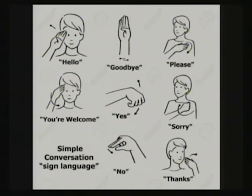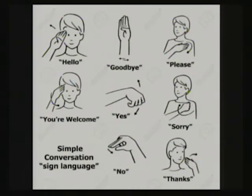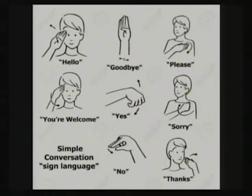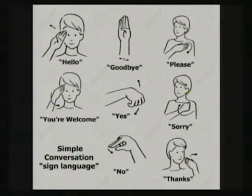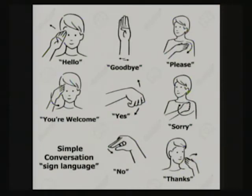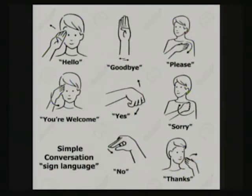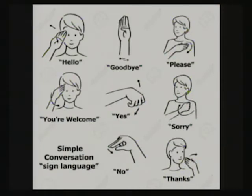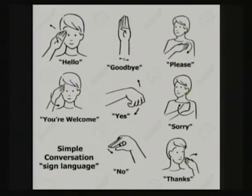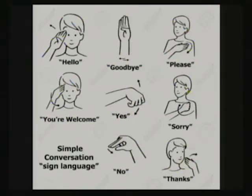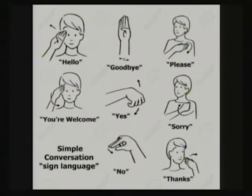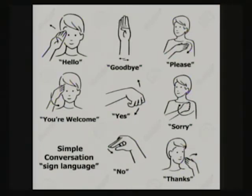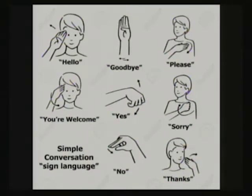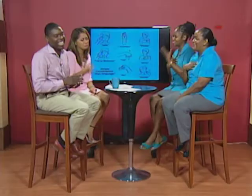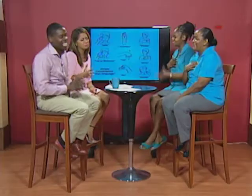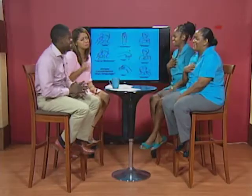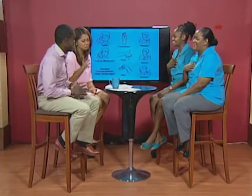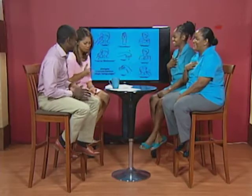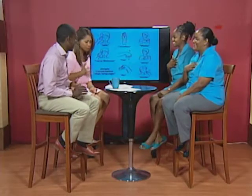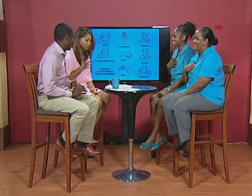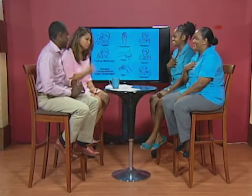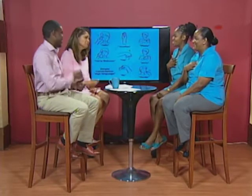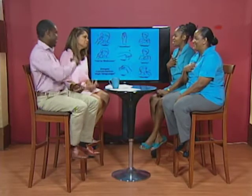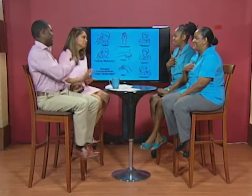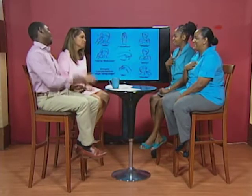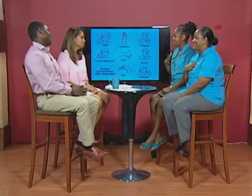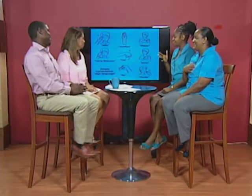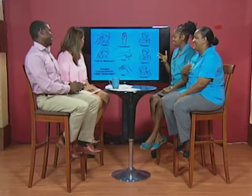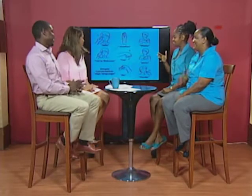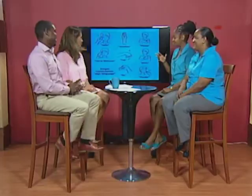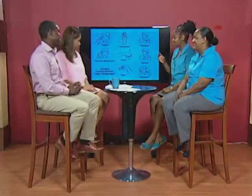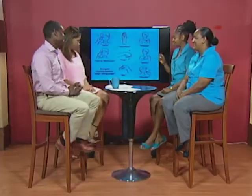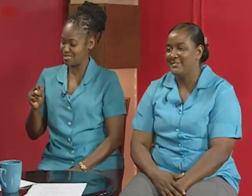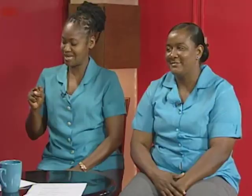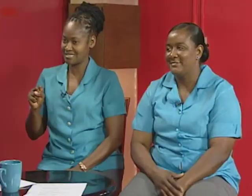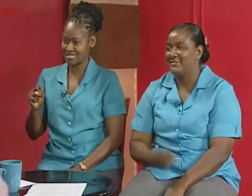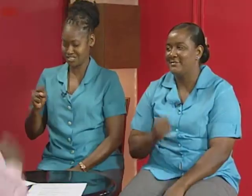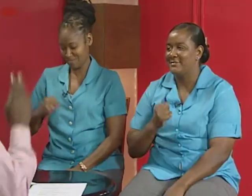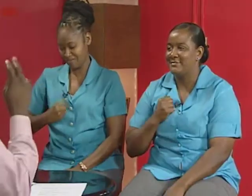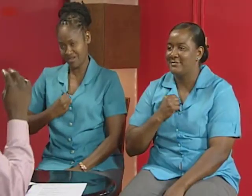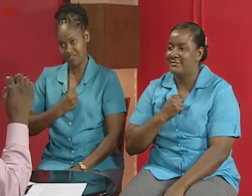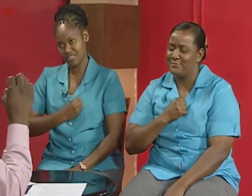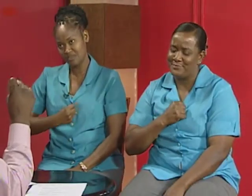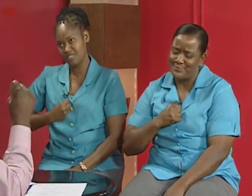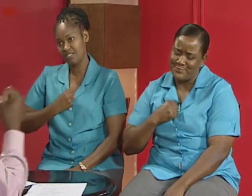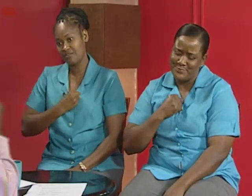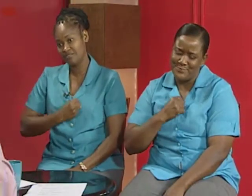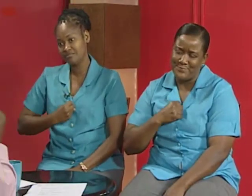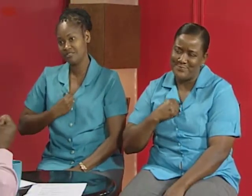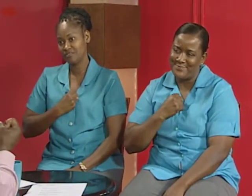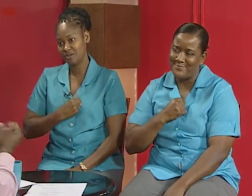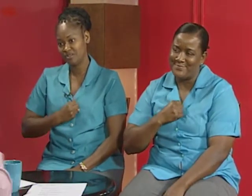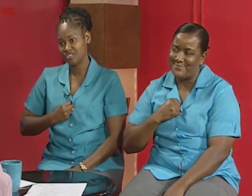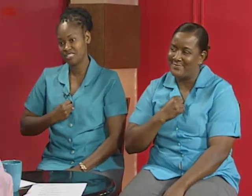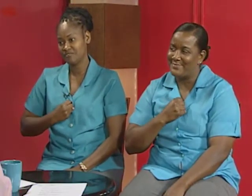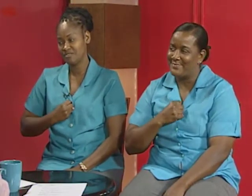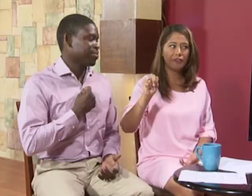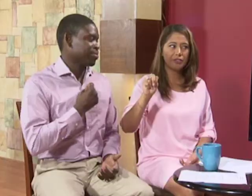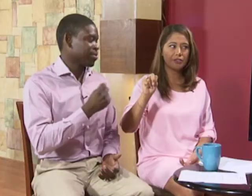expression on your face and the first sorry you use the s and shape on right here as well sorry if you apologize two fingers